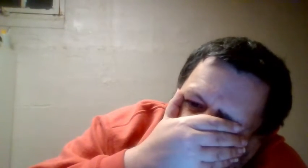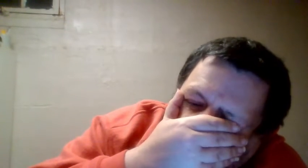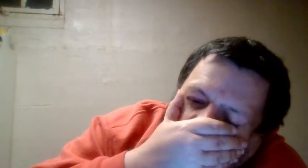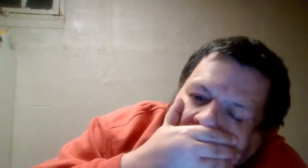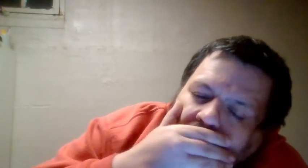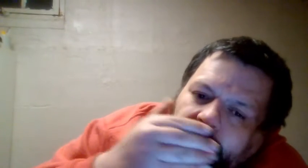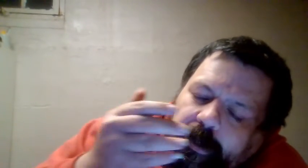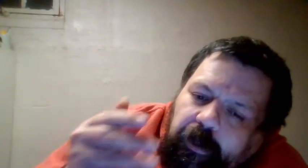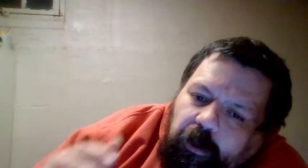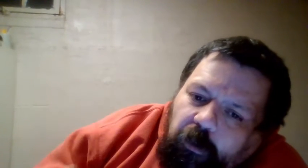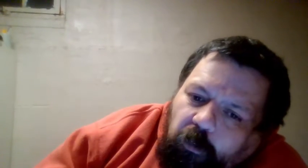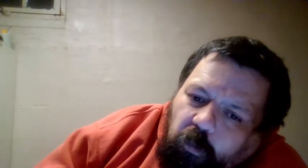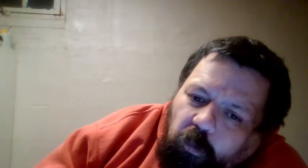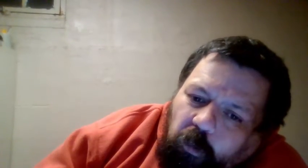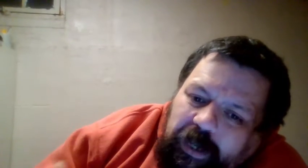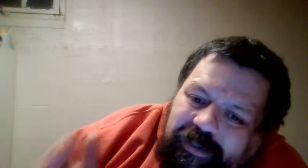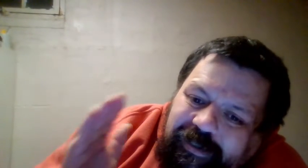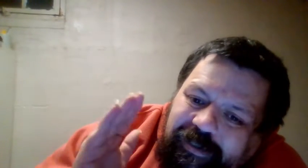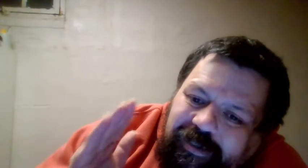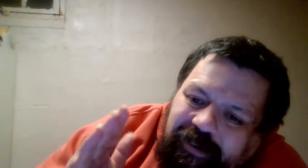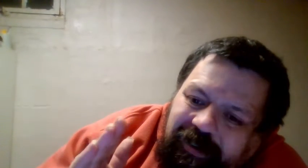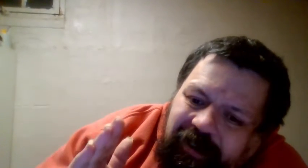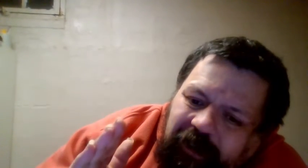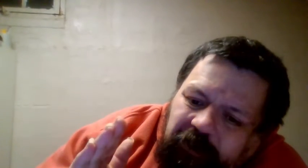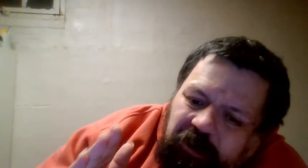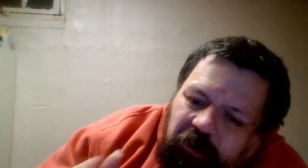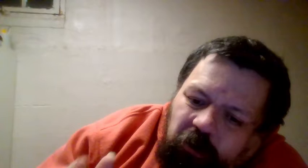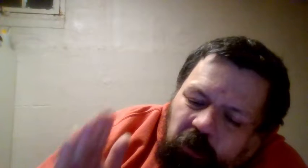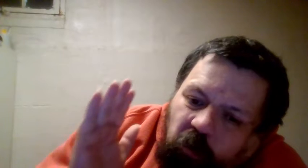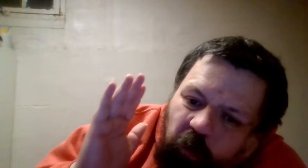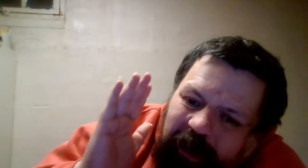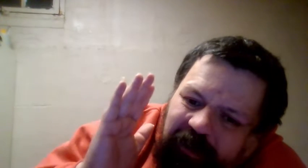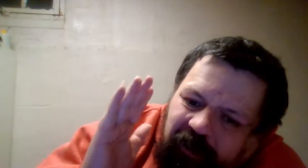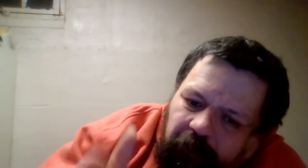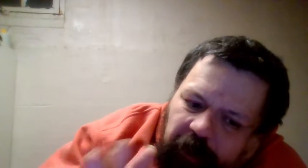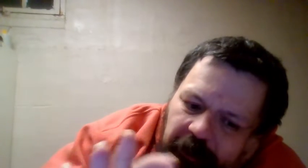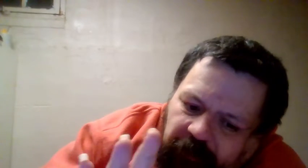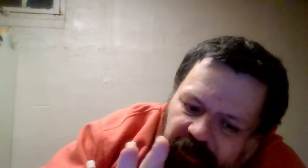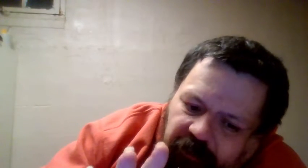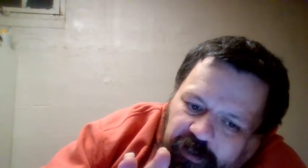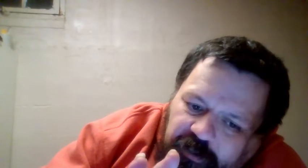What does this have to do with Survivor Series?